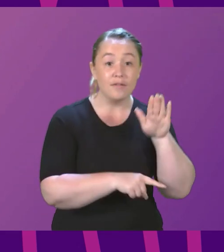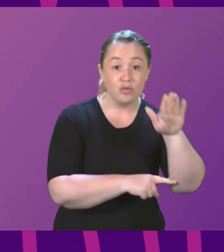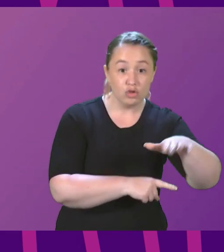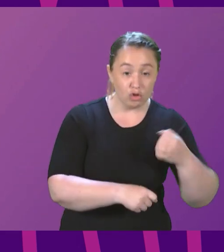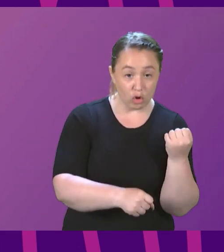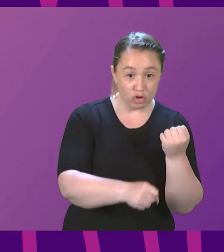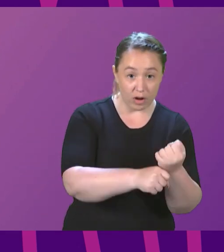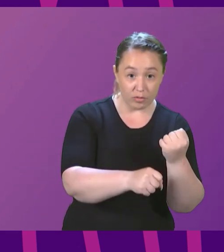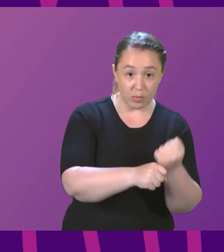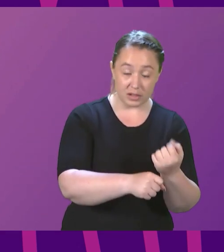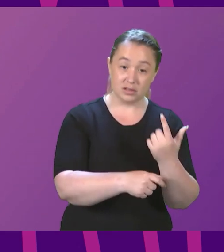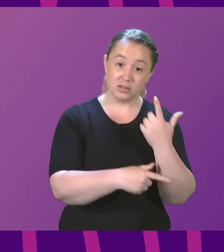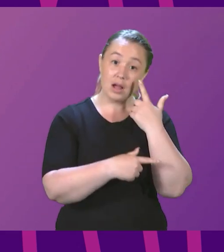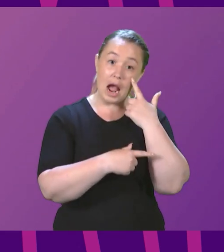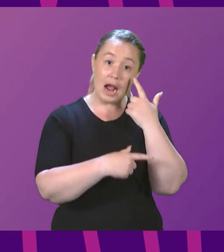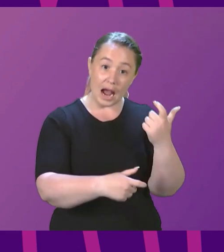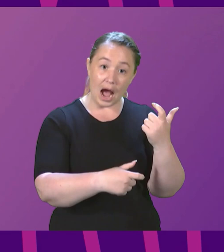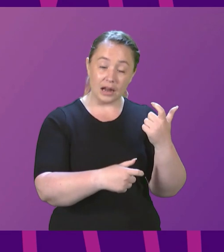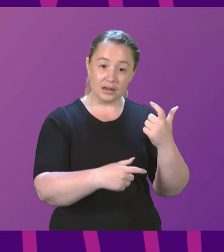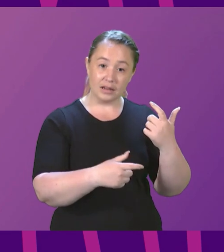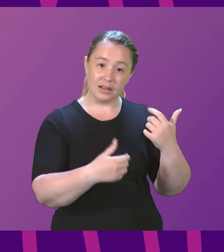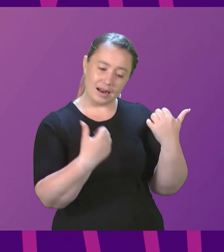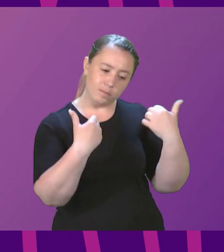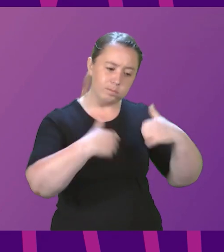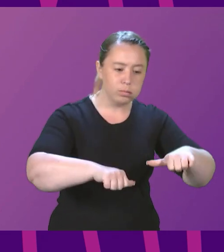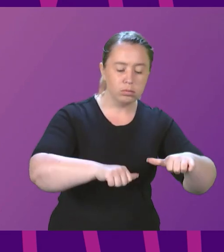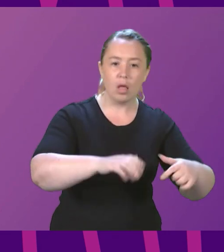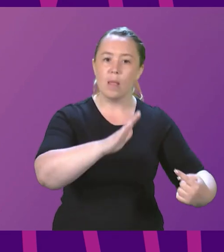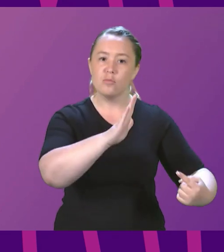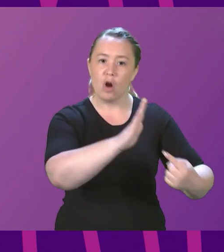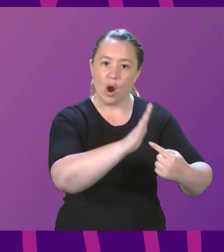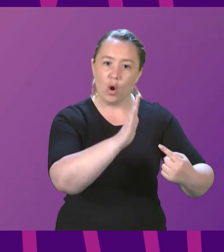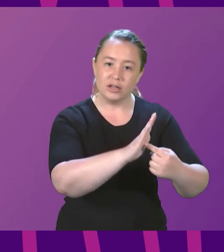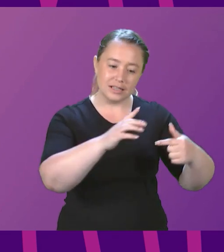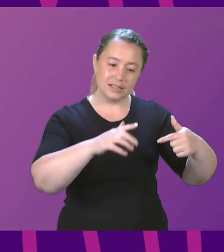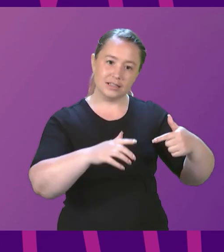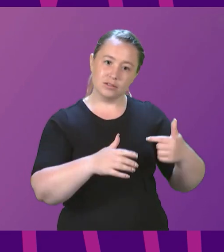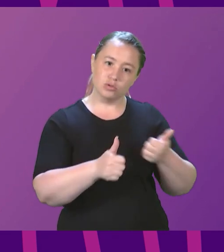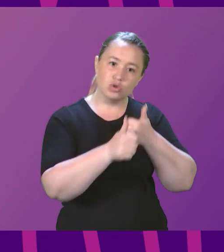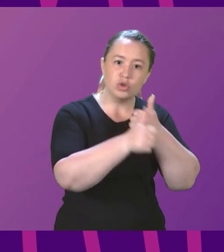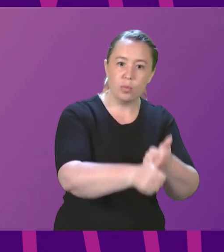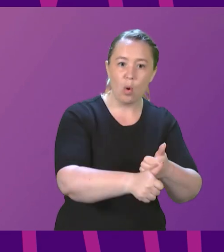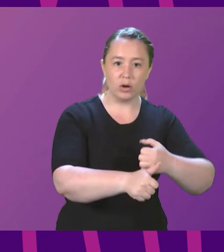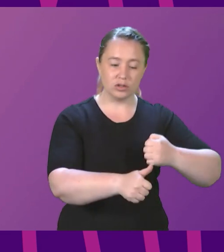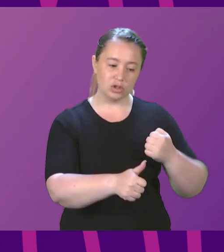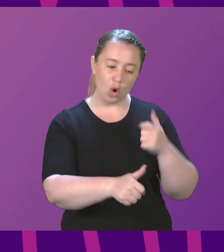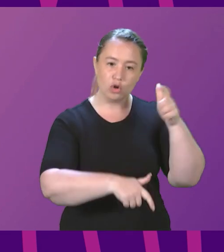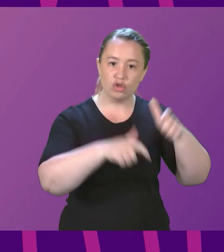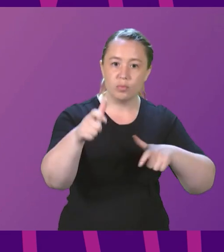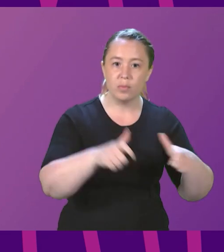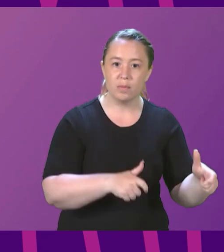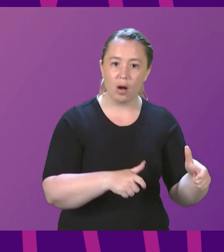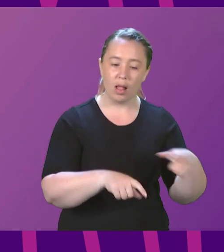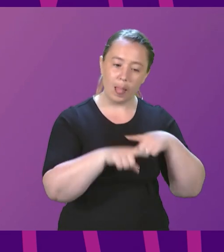exactly that. Addressing the priorities of the Scottish people in line with mandates given by the Scottish